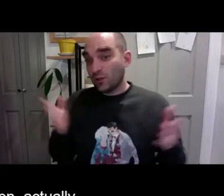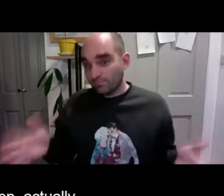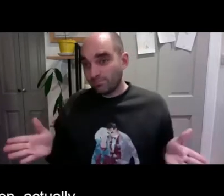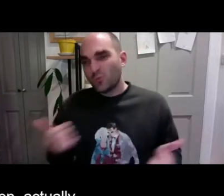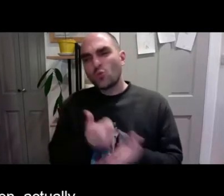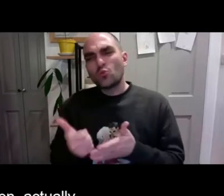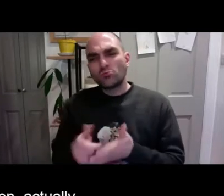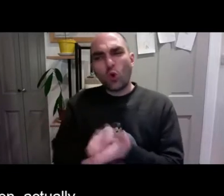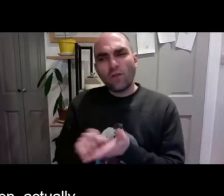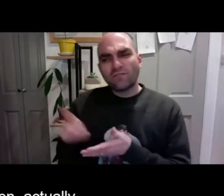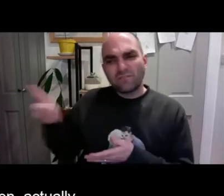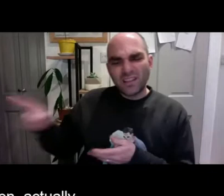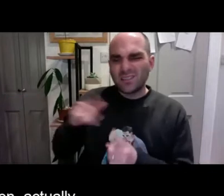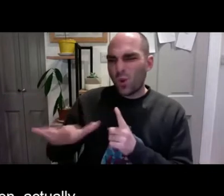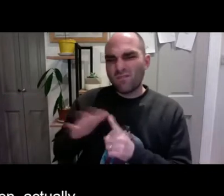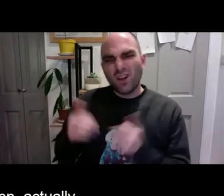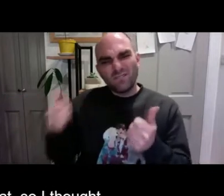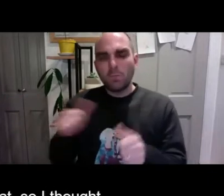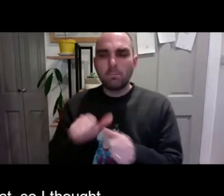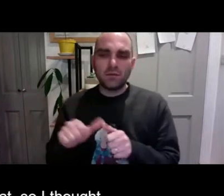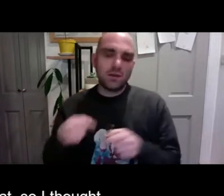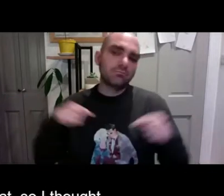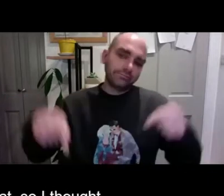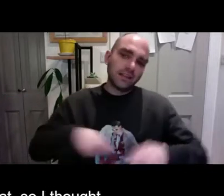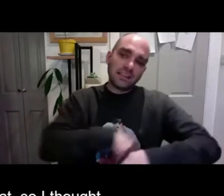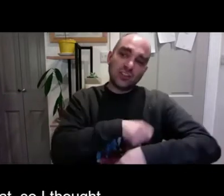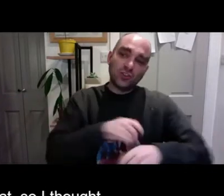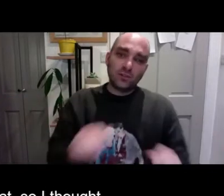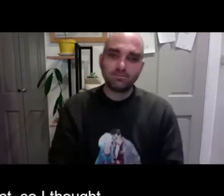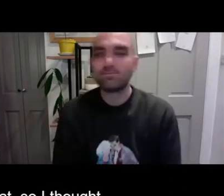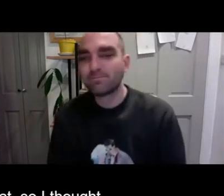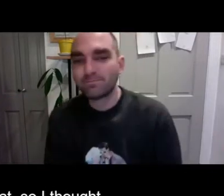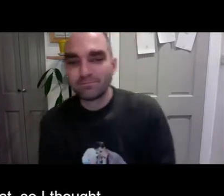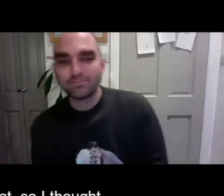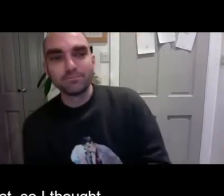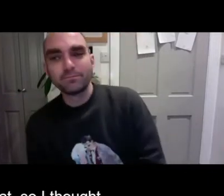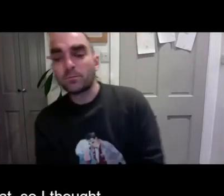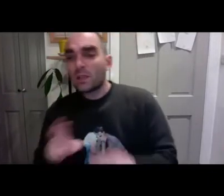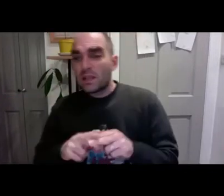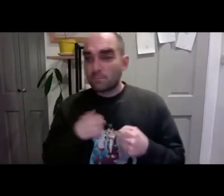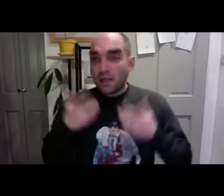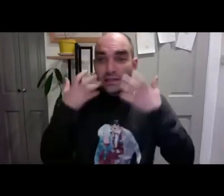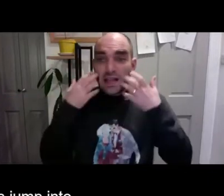I'm in my kitchen, actually. Usually I'm in my office, but the Wi-Fi isn't so great. So I thought I'd come in the kitchen tonight.